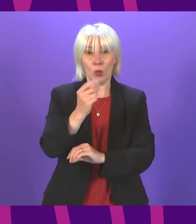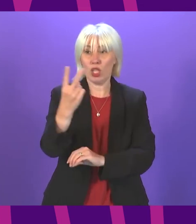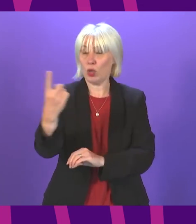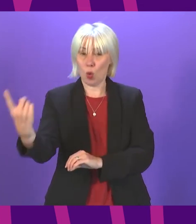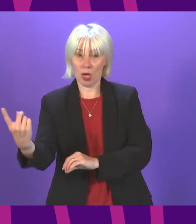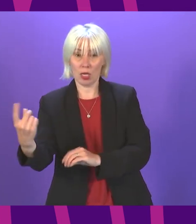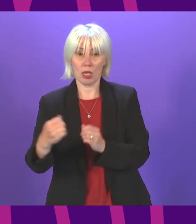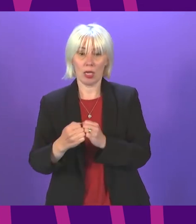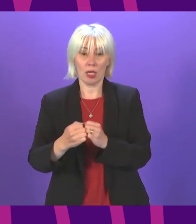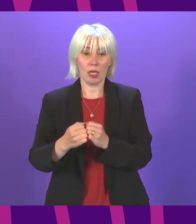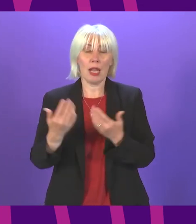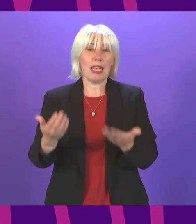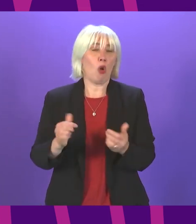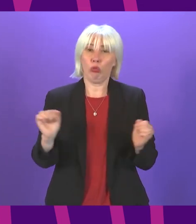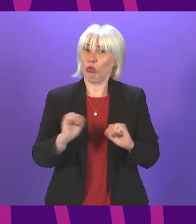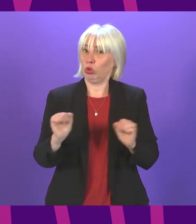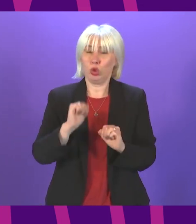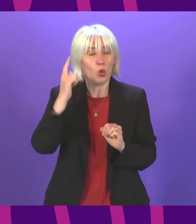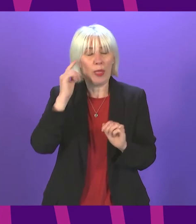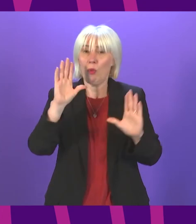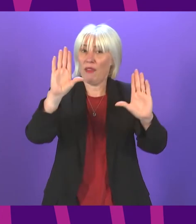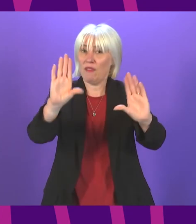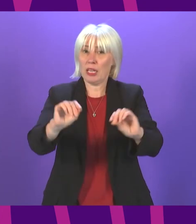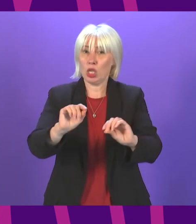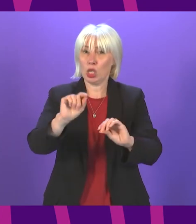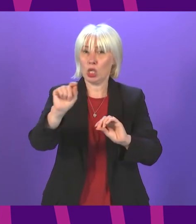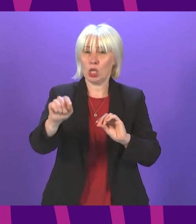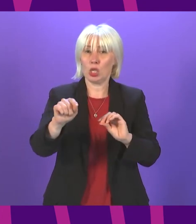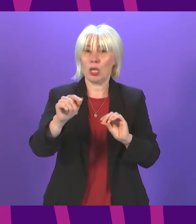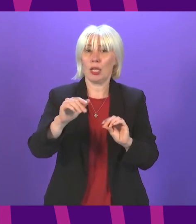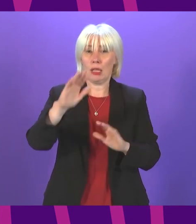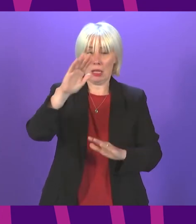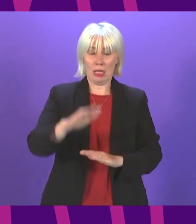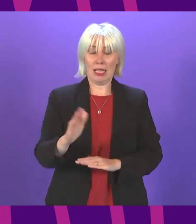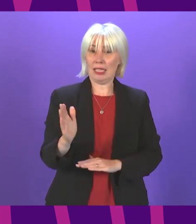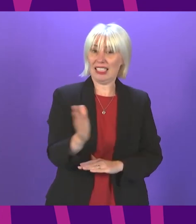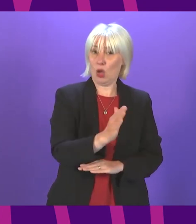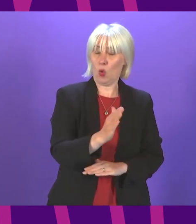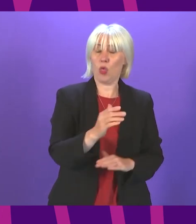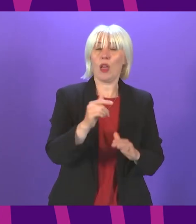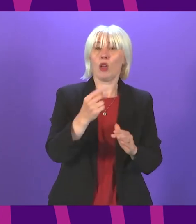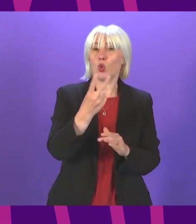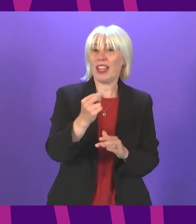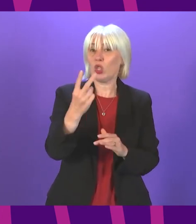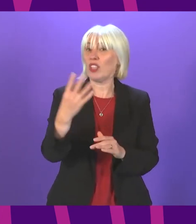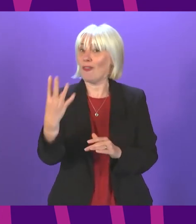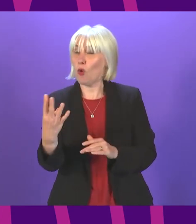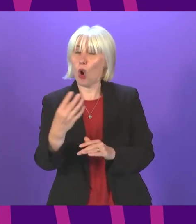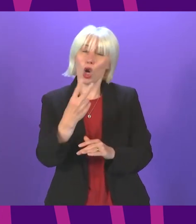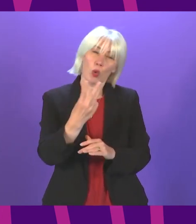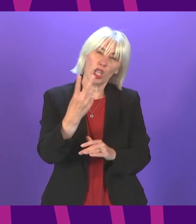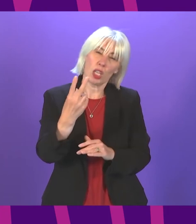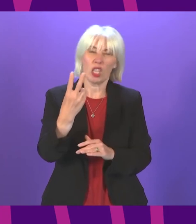it is now not expected to be completed in the centre and south of Scotland areas by 2024 and 2025